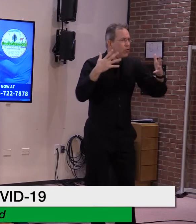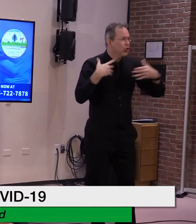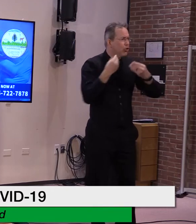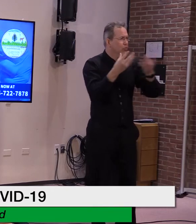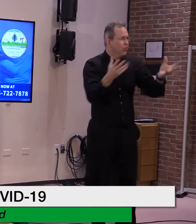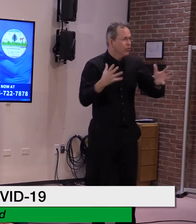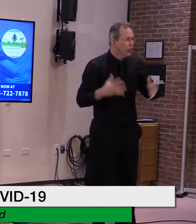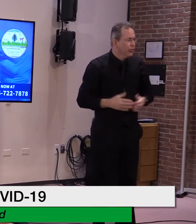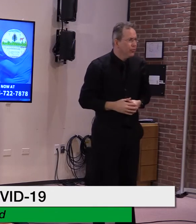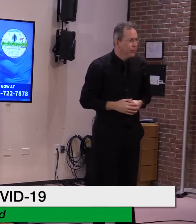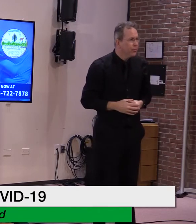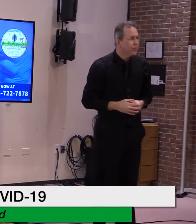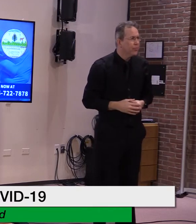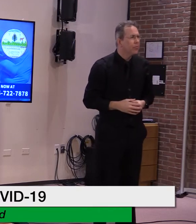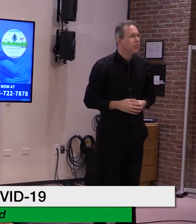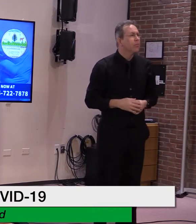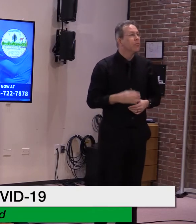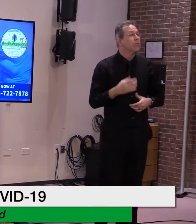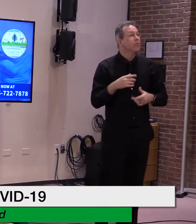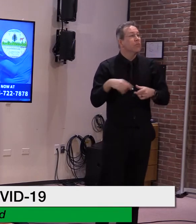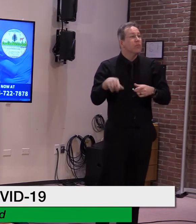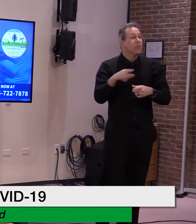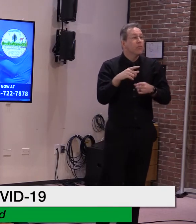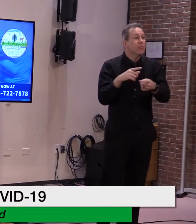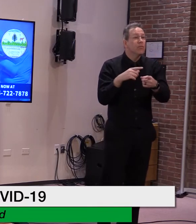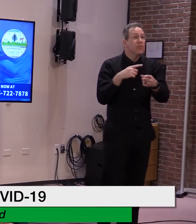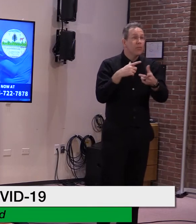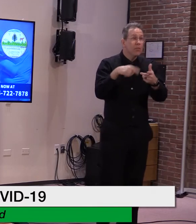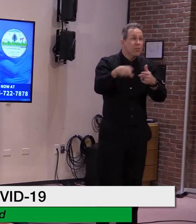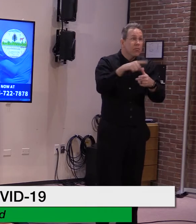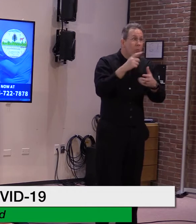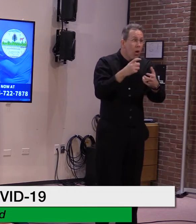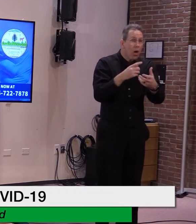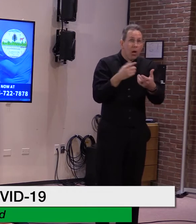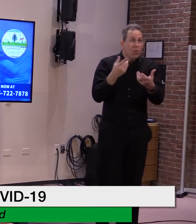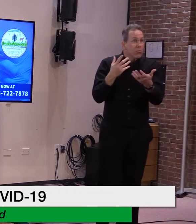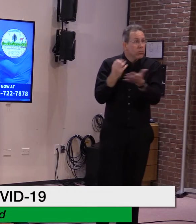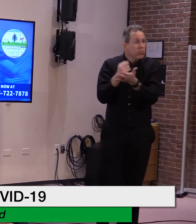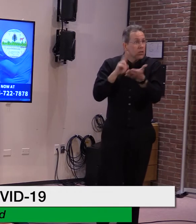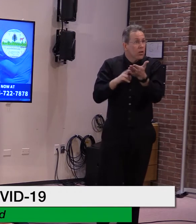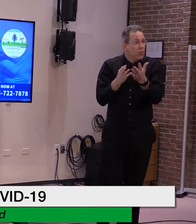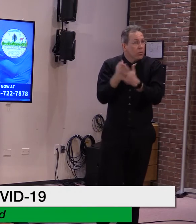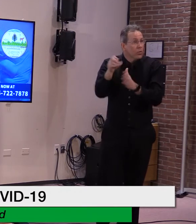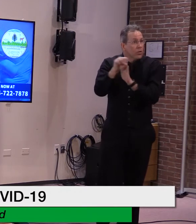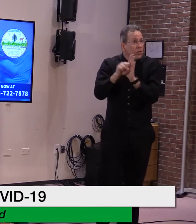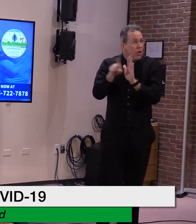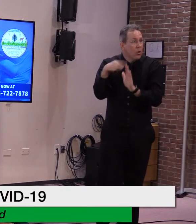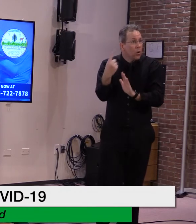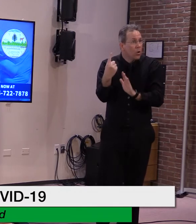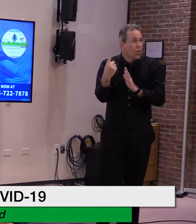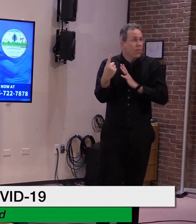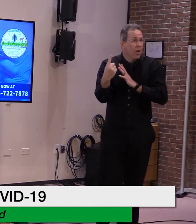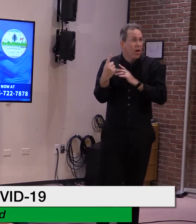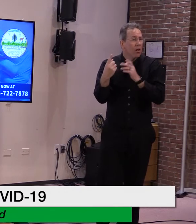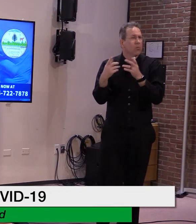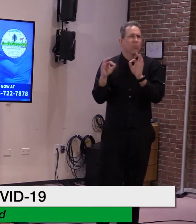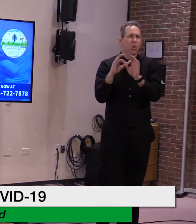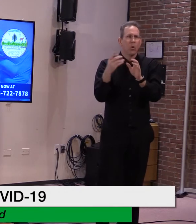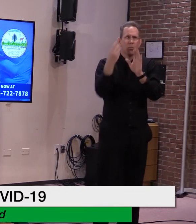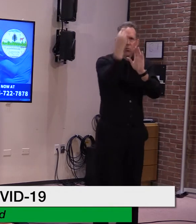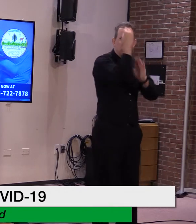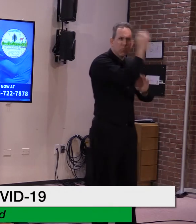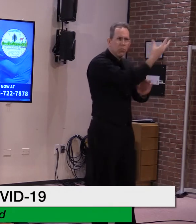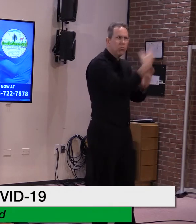email to their appointment. The state website is healthvermont.gov slash my vaccine and